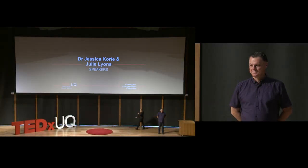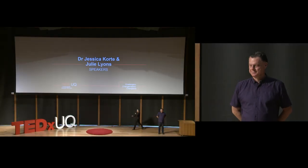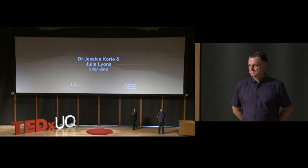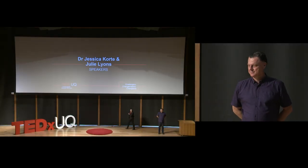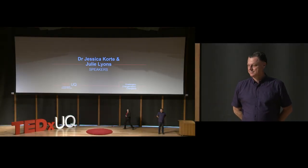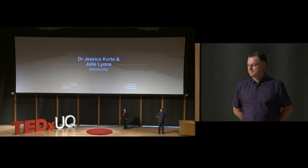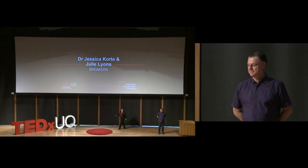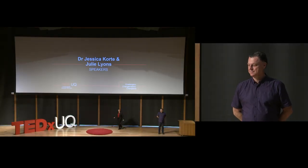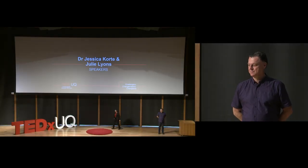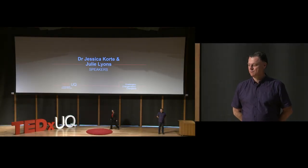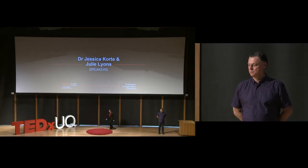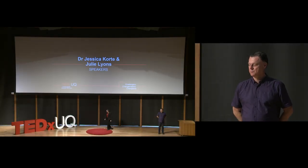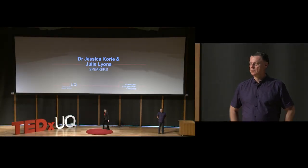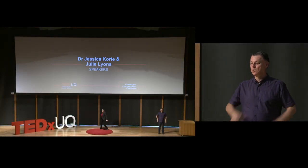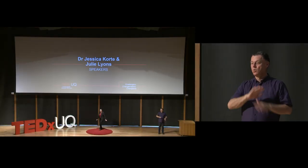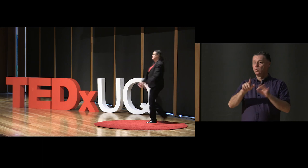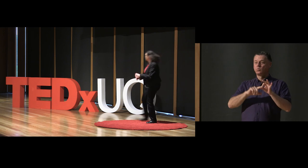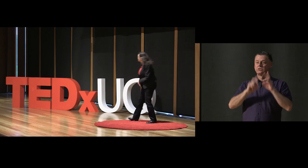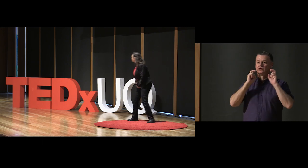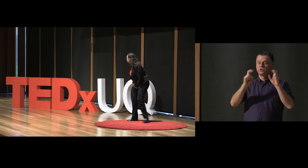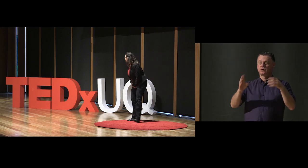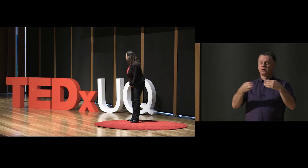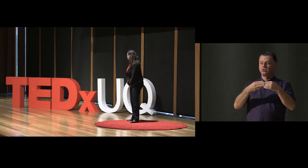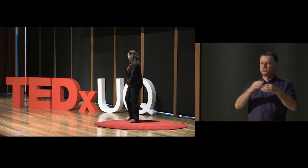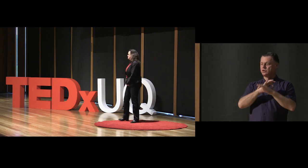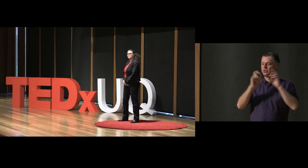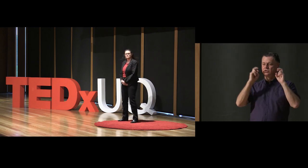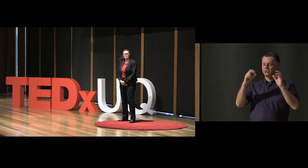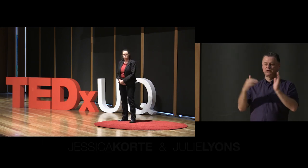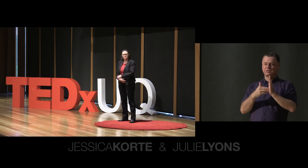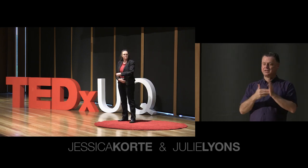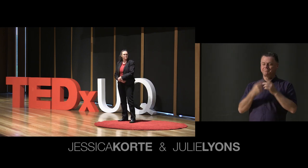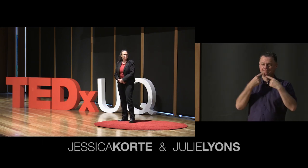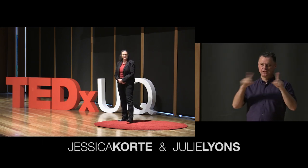All Queensland Rail lines are closed. There will be no trains today.